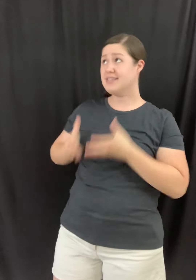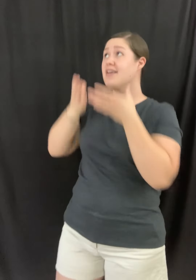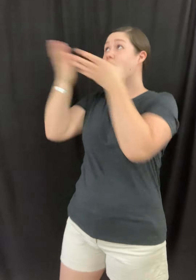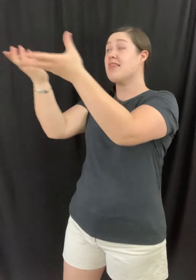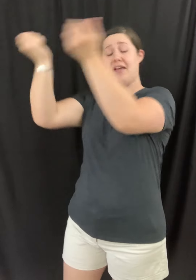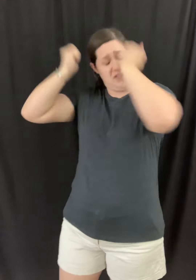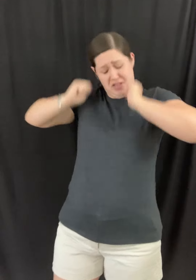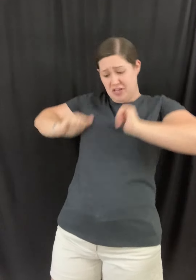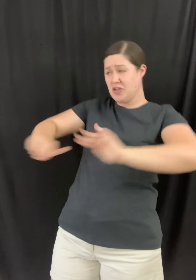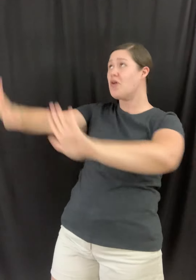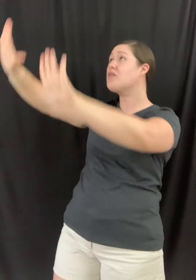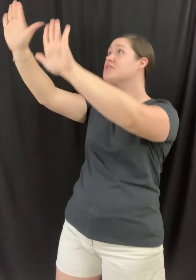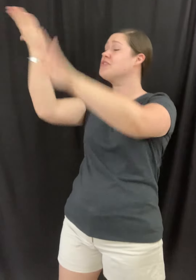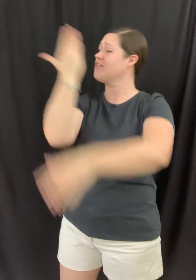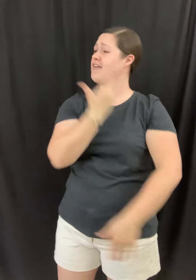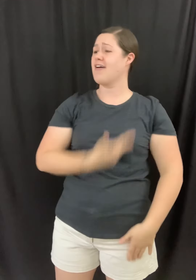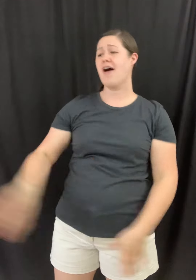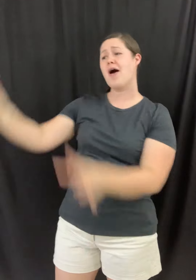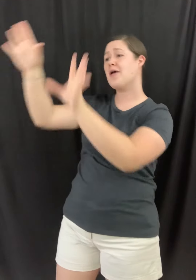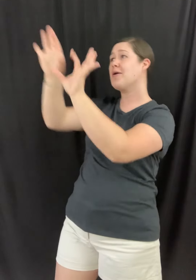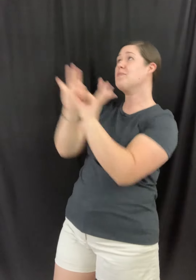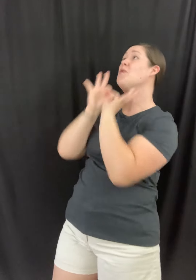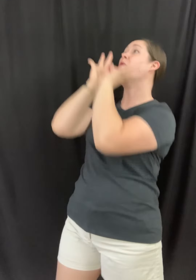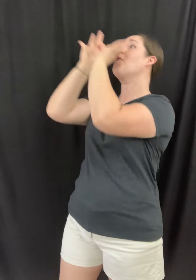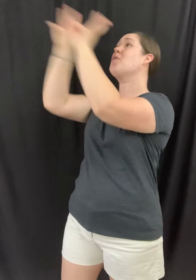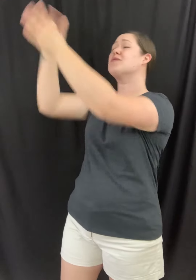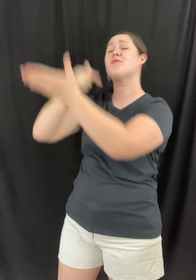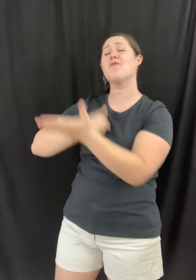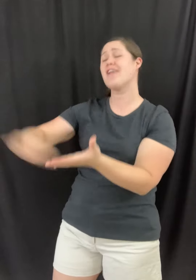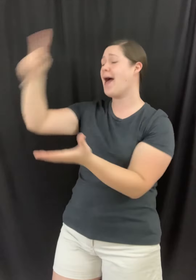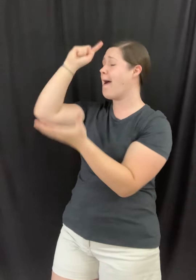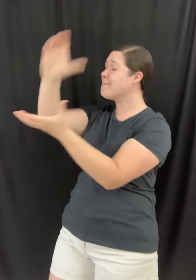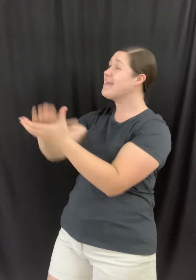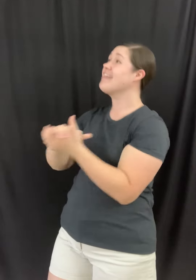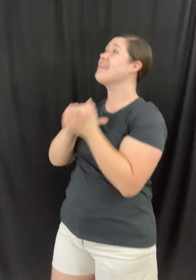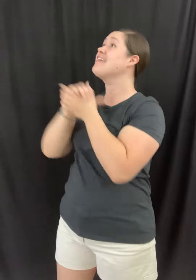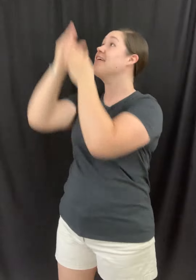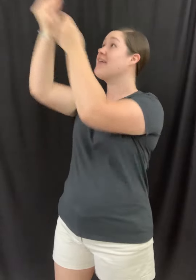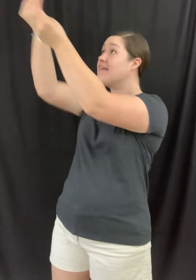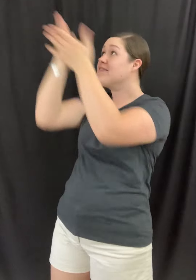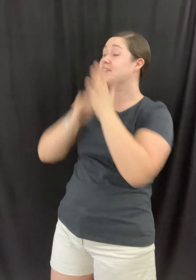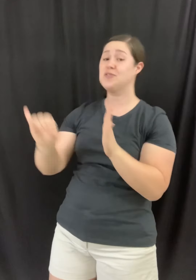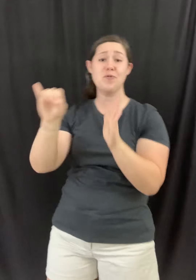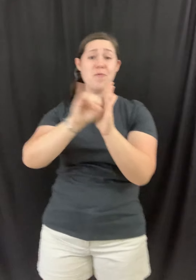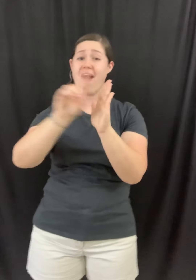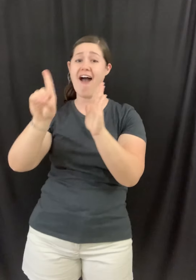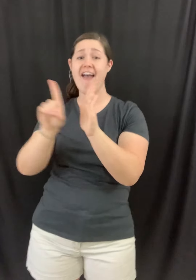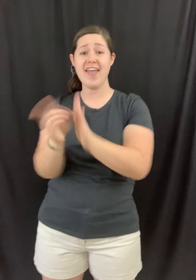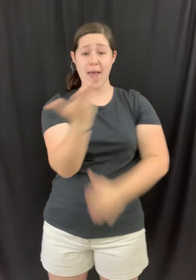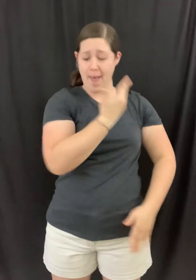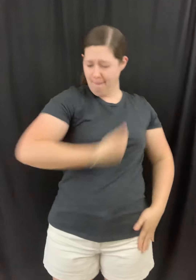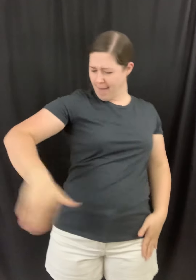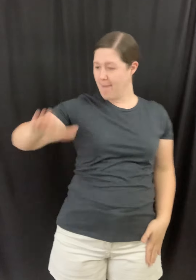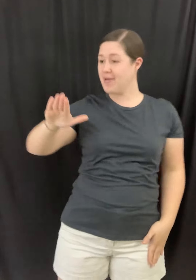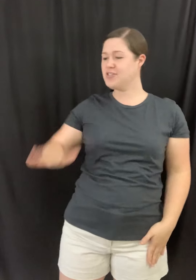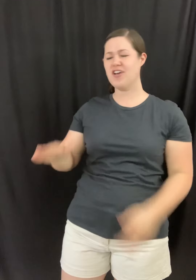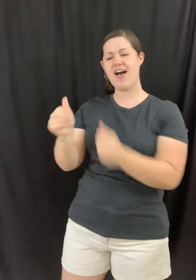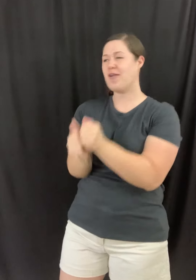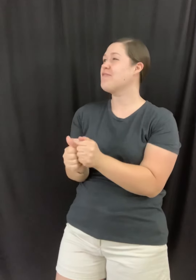I look at the altar I am the arms, Lord, I be Who I am, I'm a child,